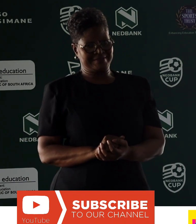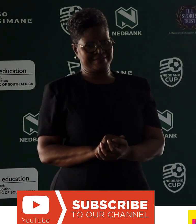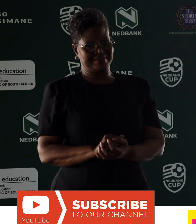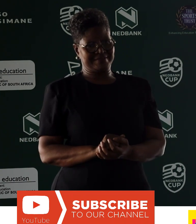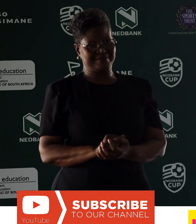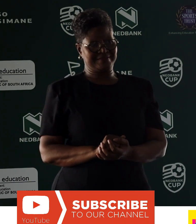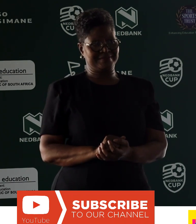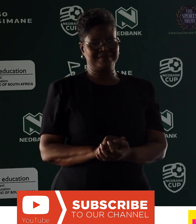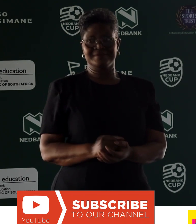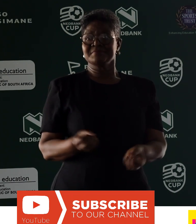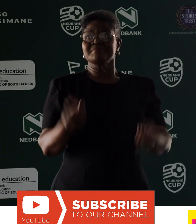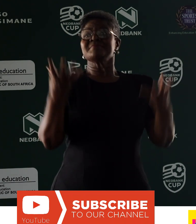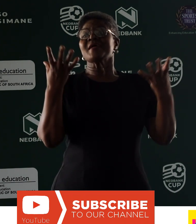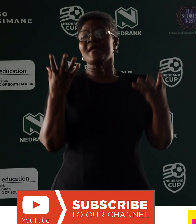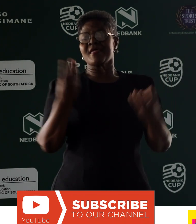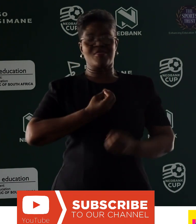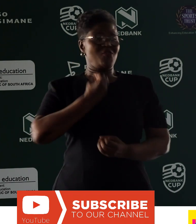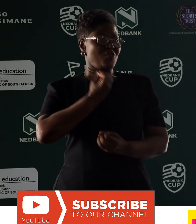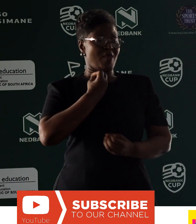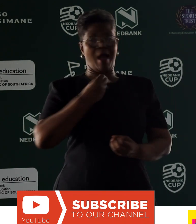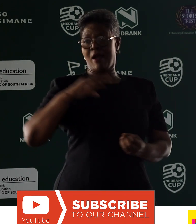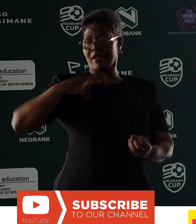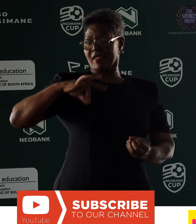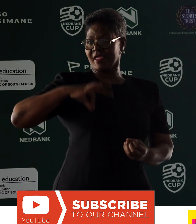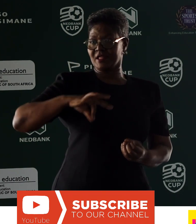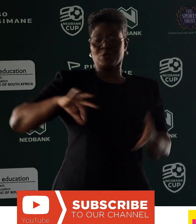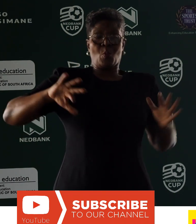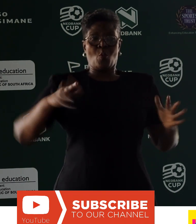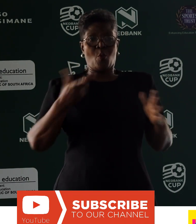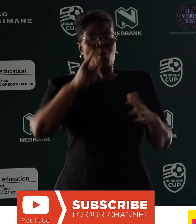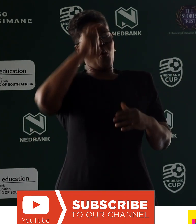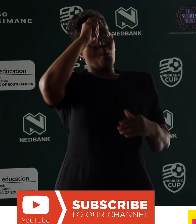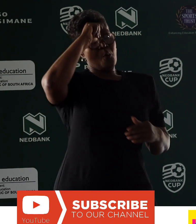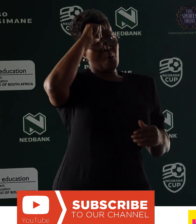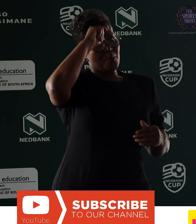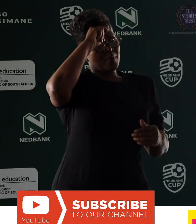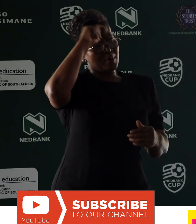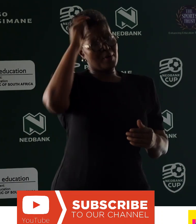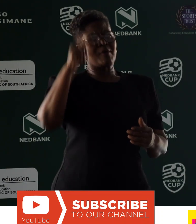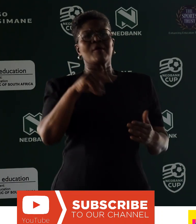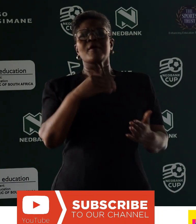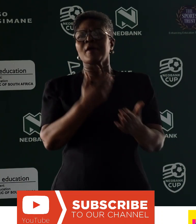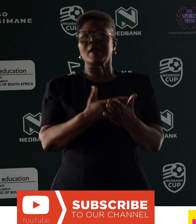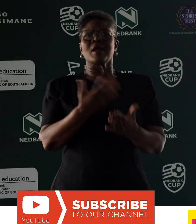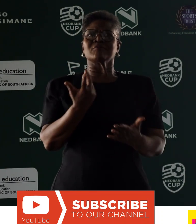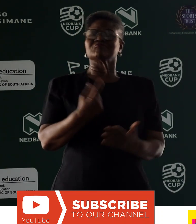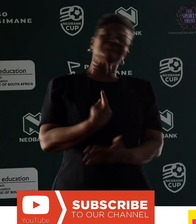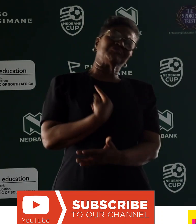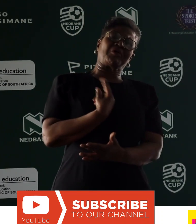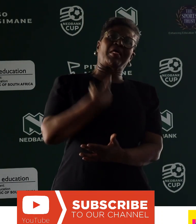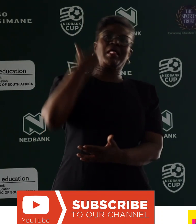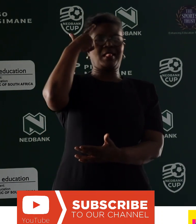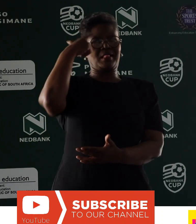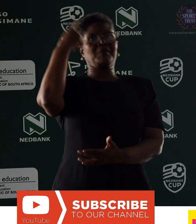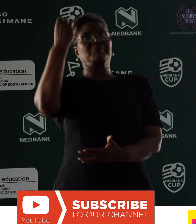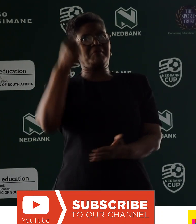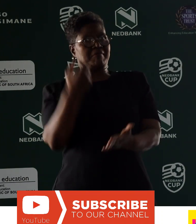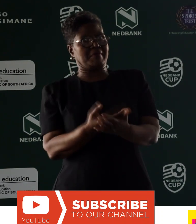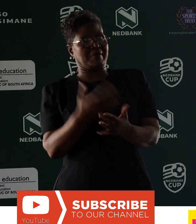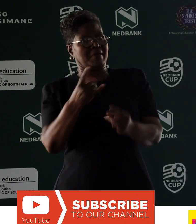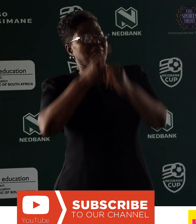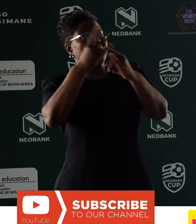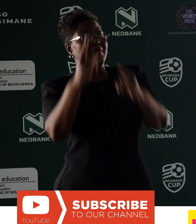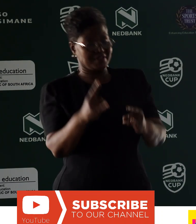Many young girls, sometimes boys, would look at themselves and believe that they too can be winners.